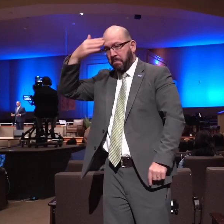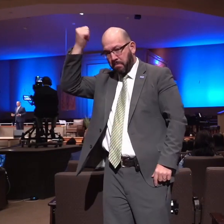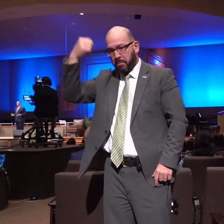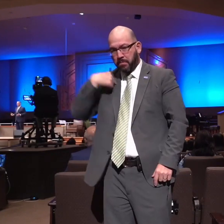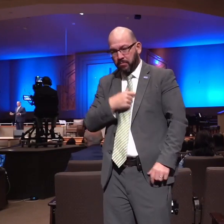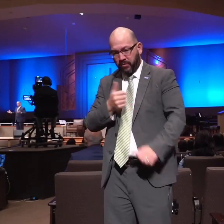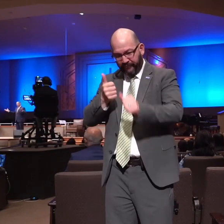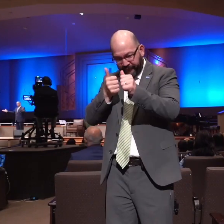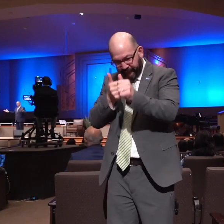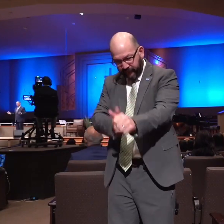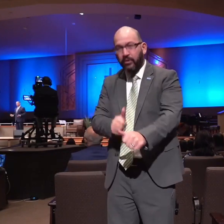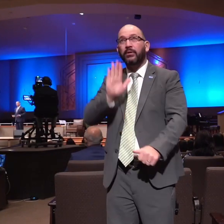and your testimony